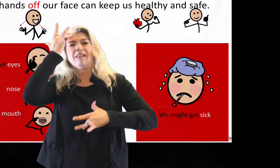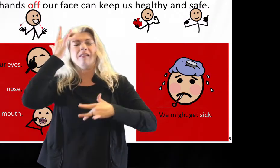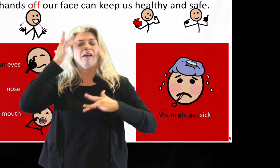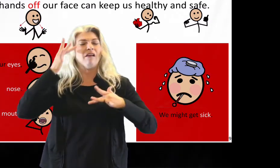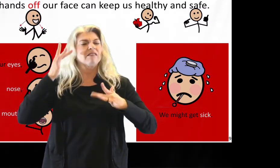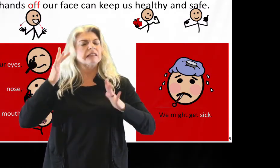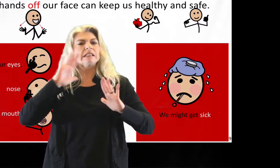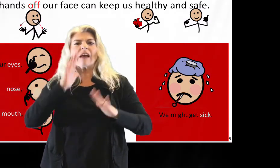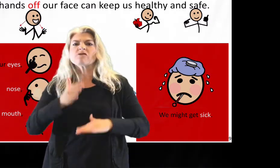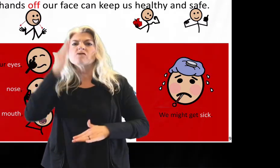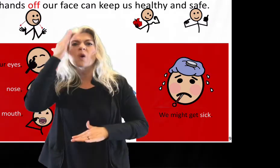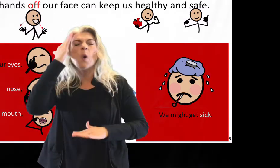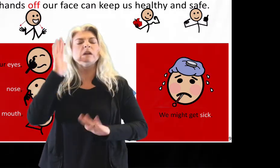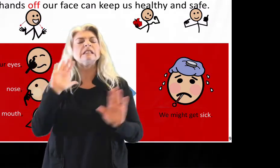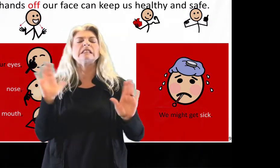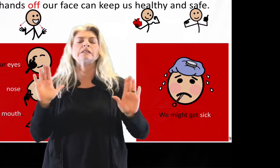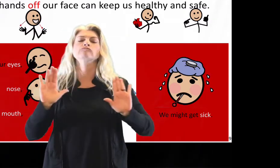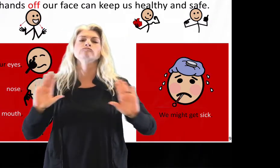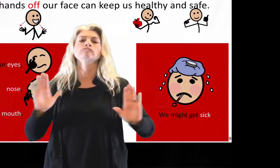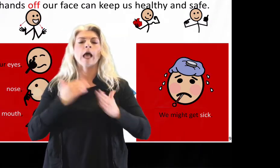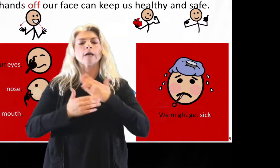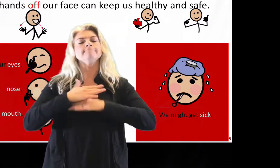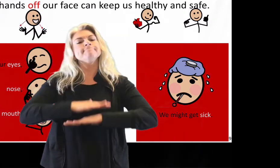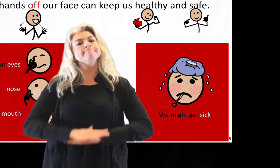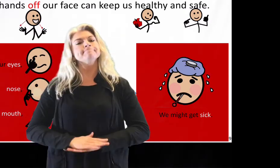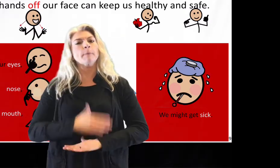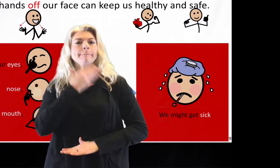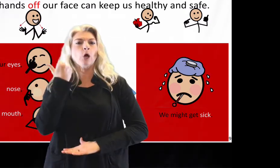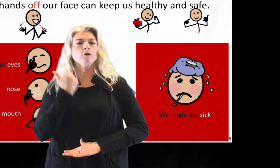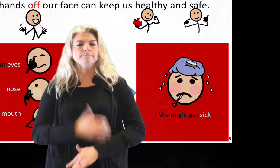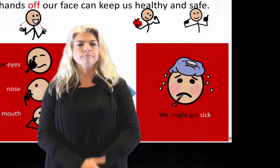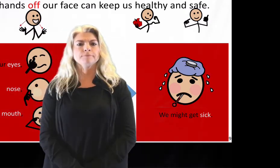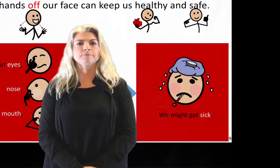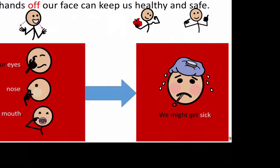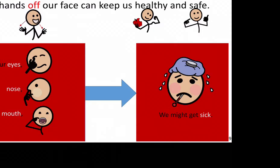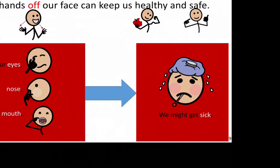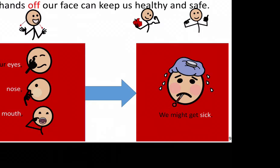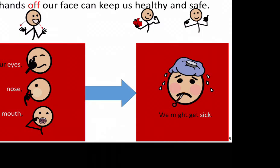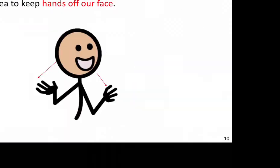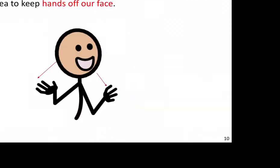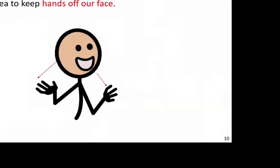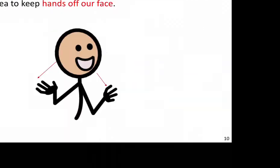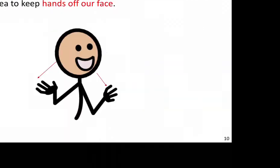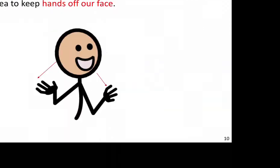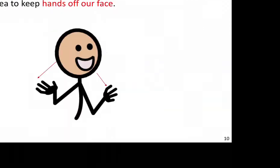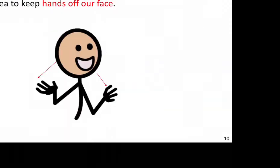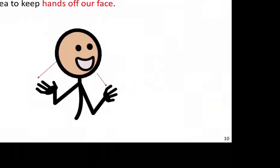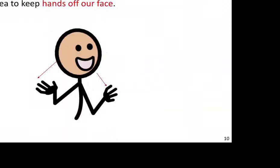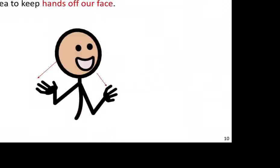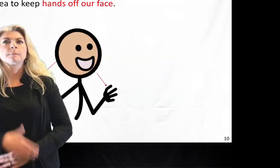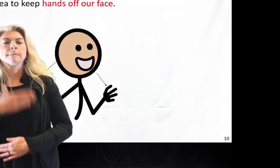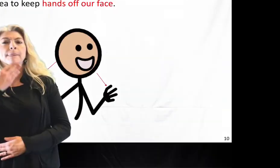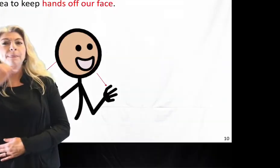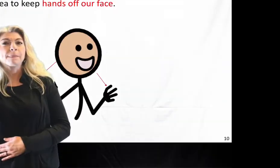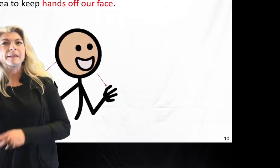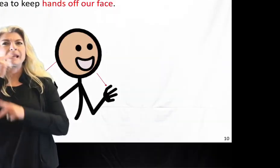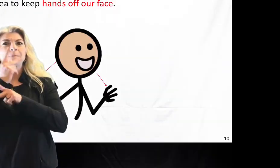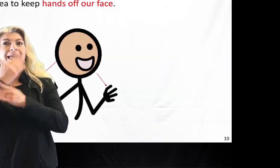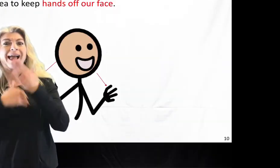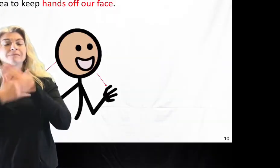distancing means stay apart. It is a